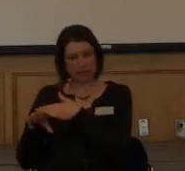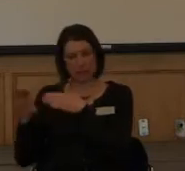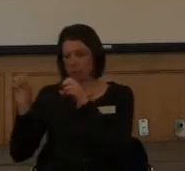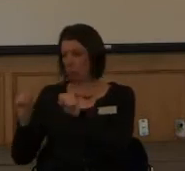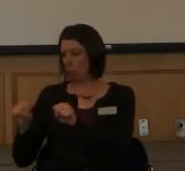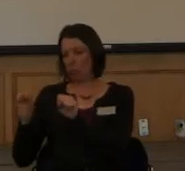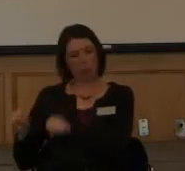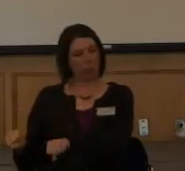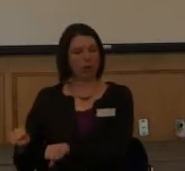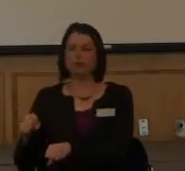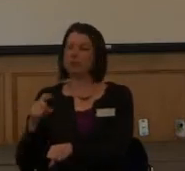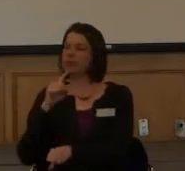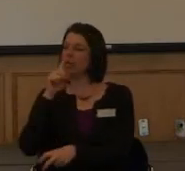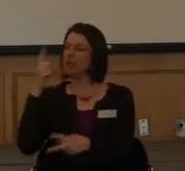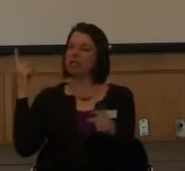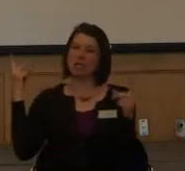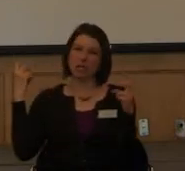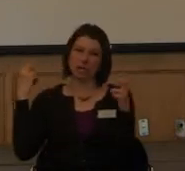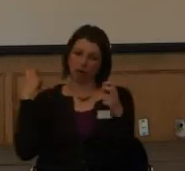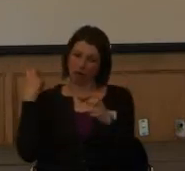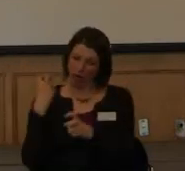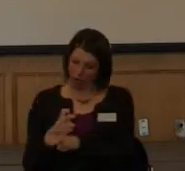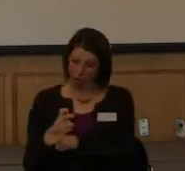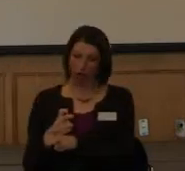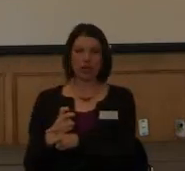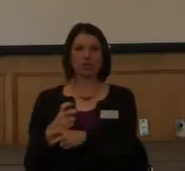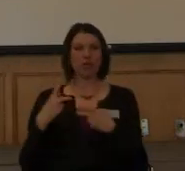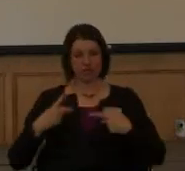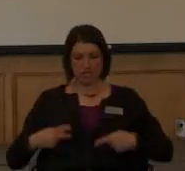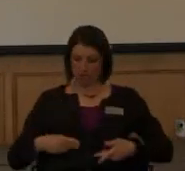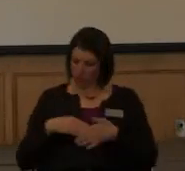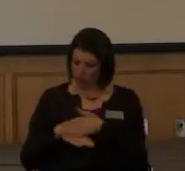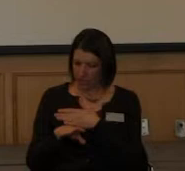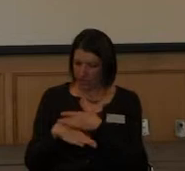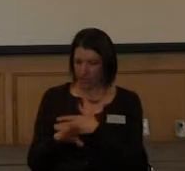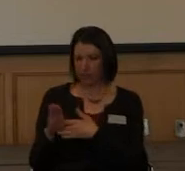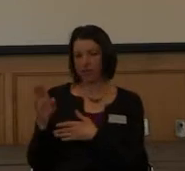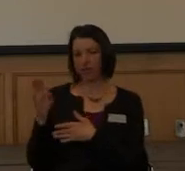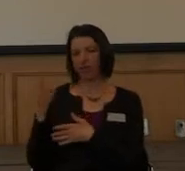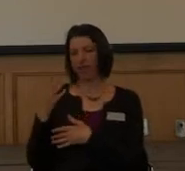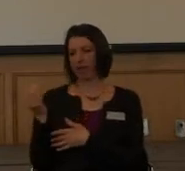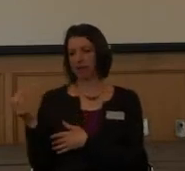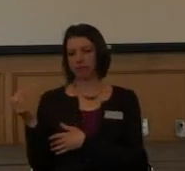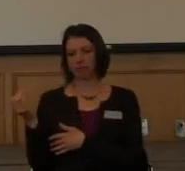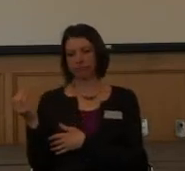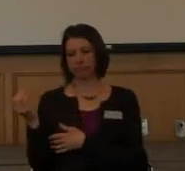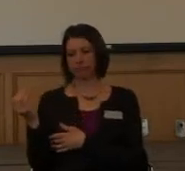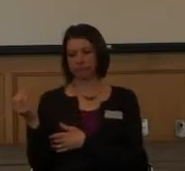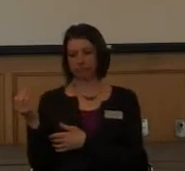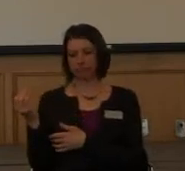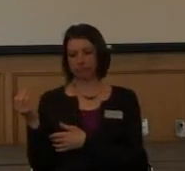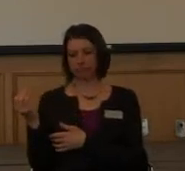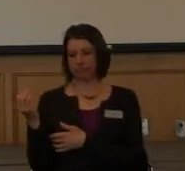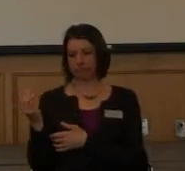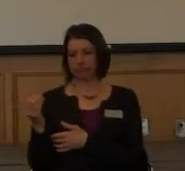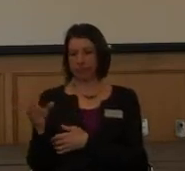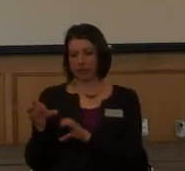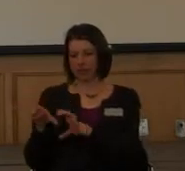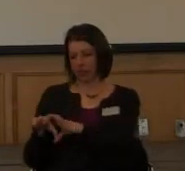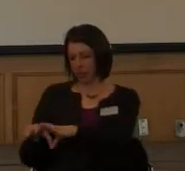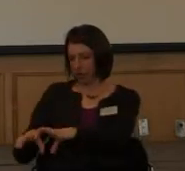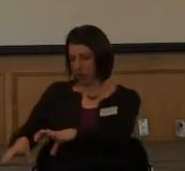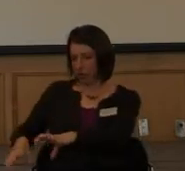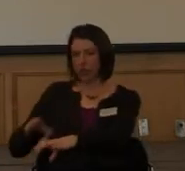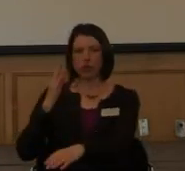difficult as far as accessibility goes. Physical accessibility, you know, curb cuts, they